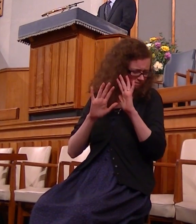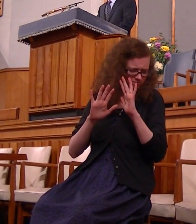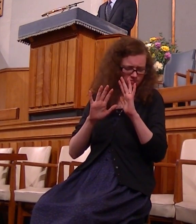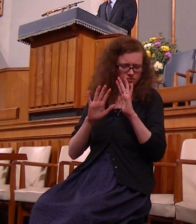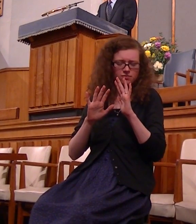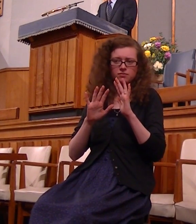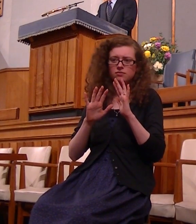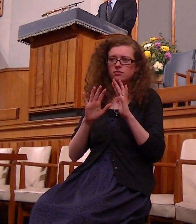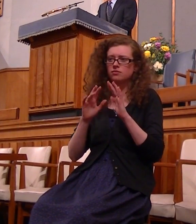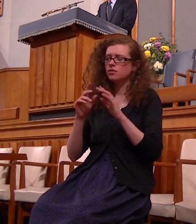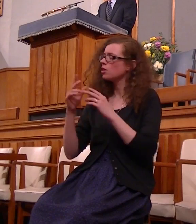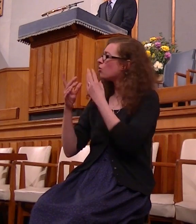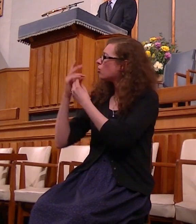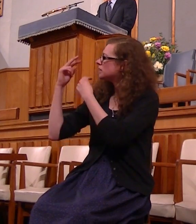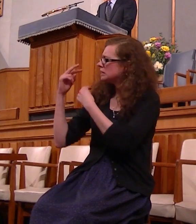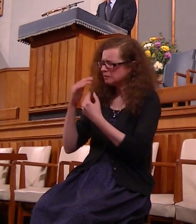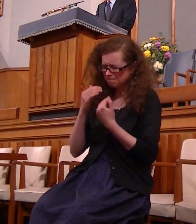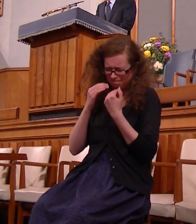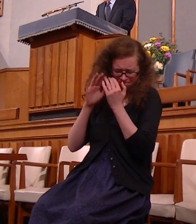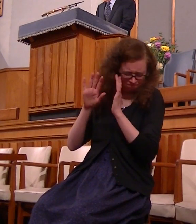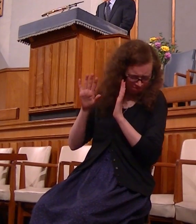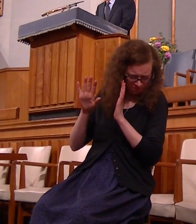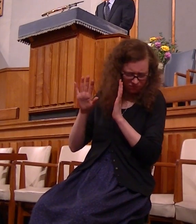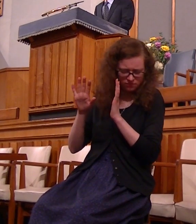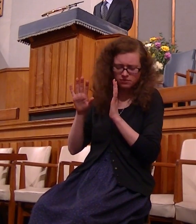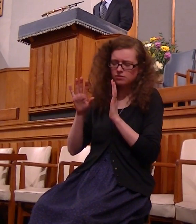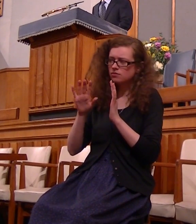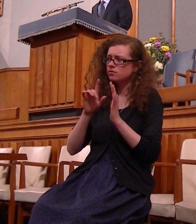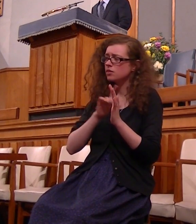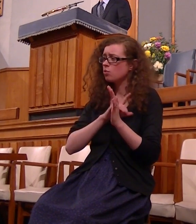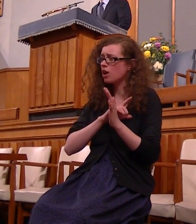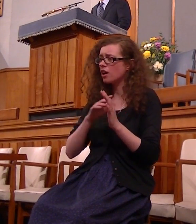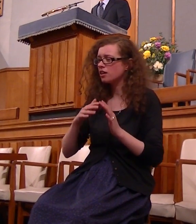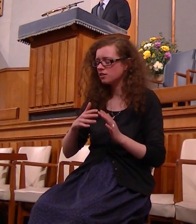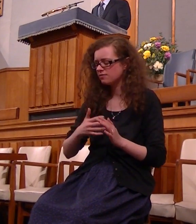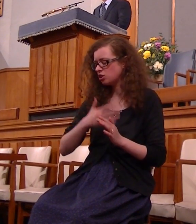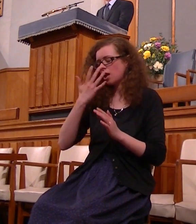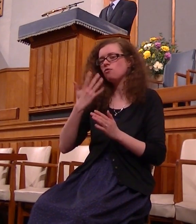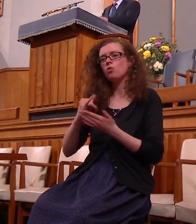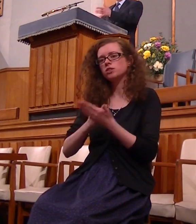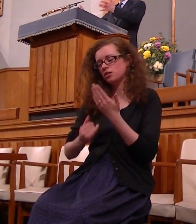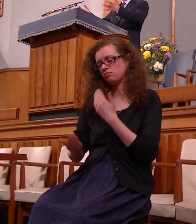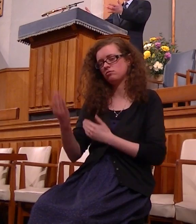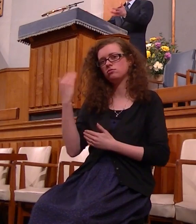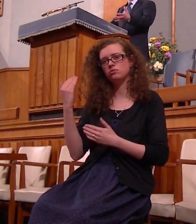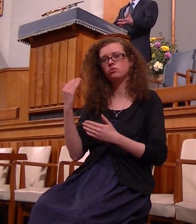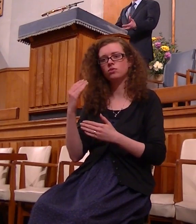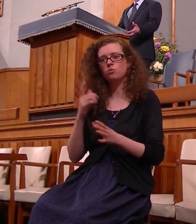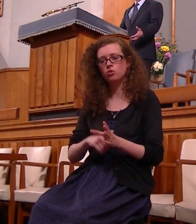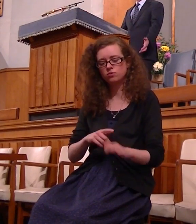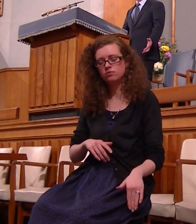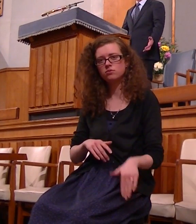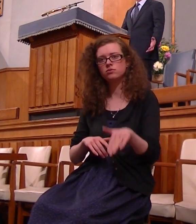before God because I did bear the reproach of my youth was like a great weight upon